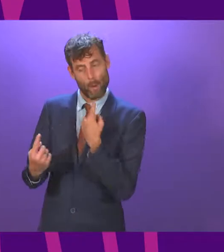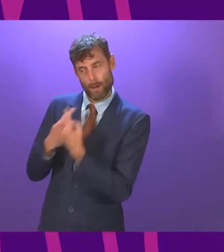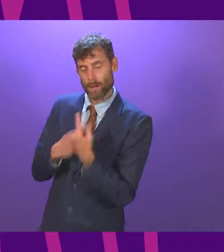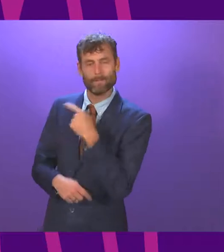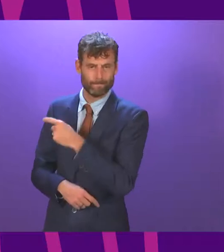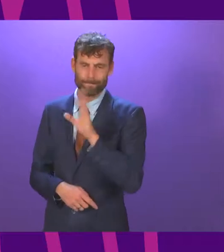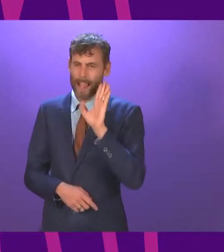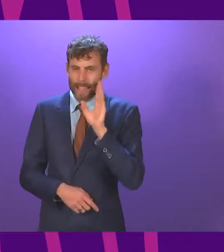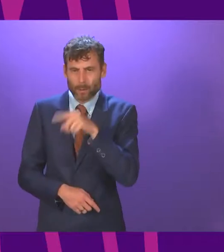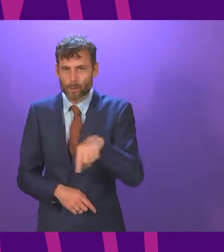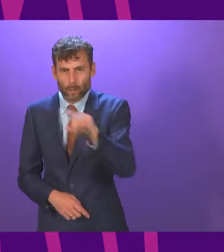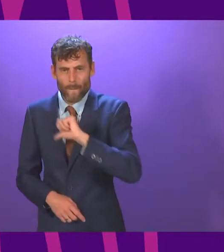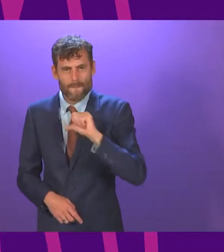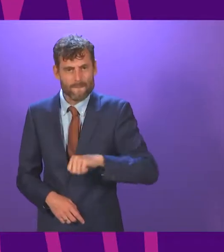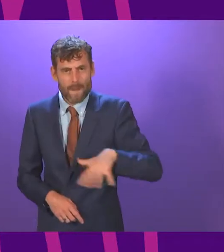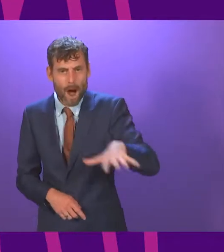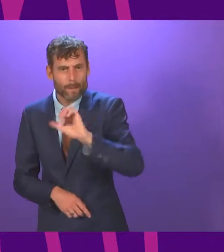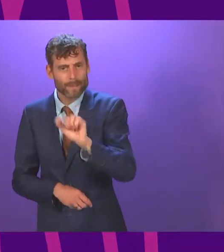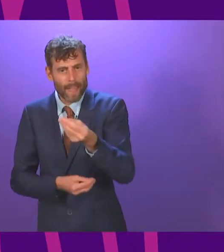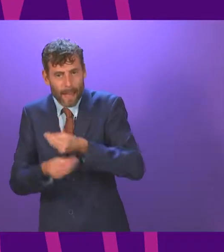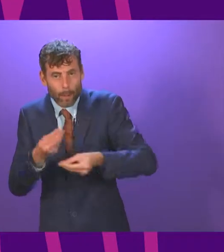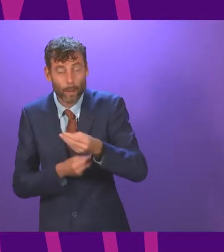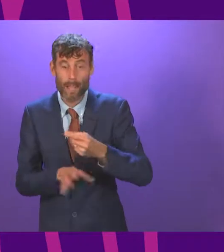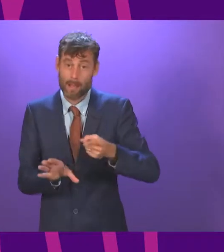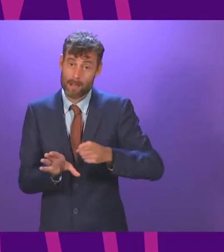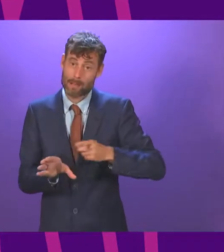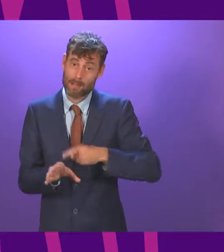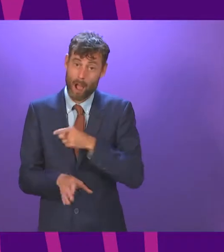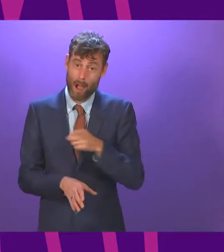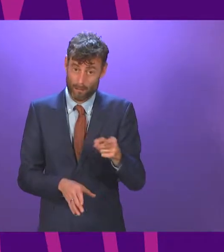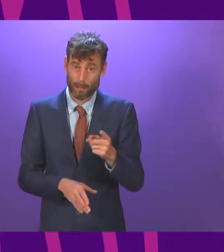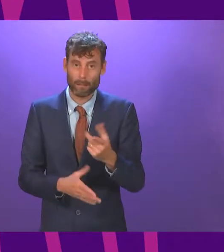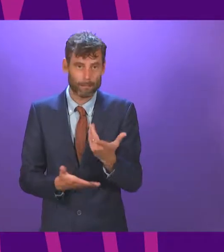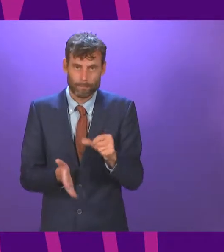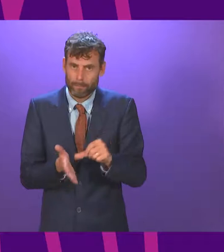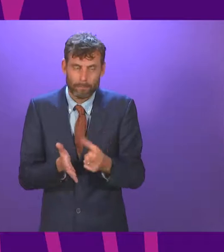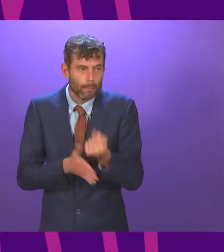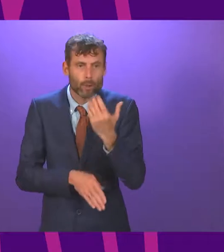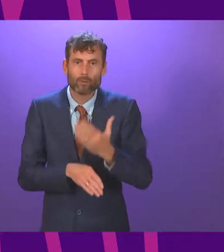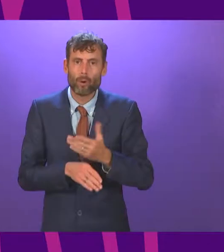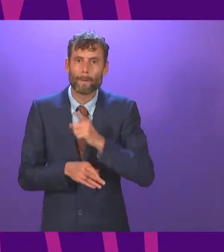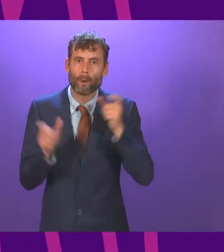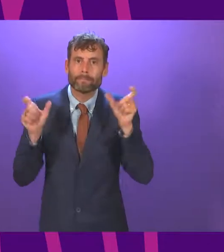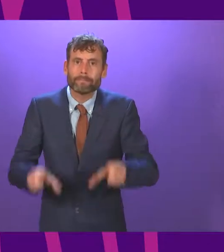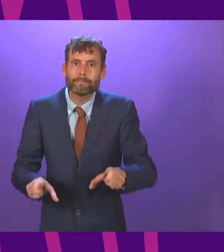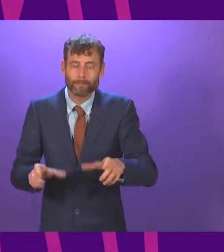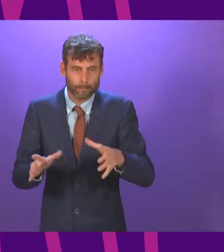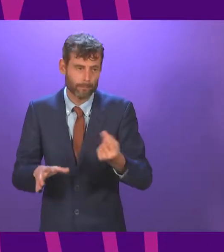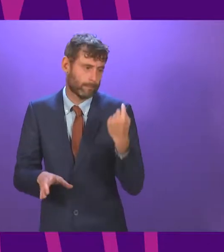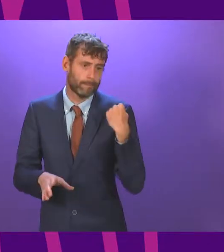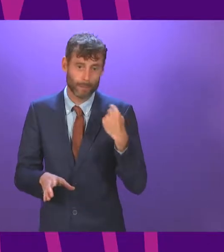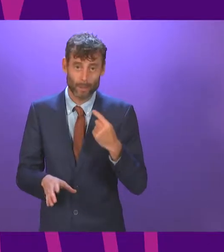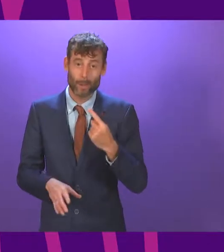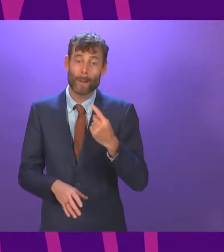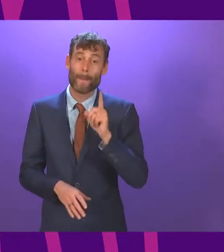of the rural economy. Our young people have been affected particularly harshly by the implications of COVID-19, and many of the actions in the first